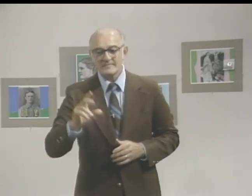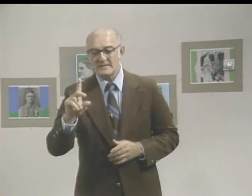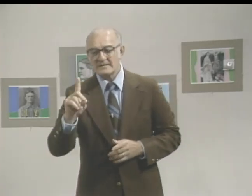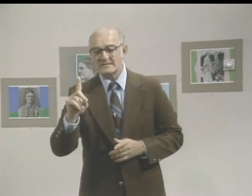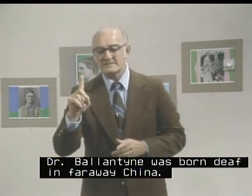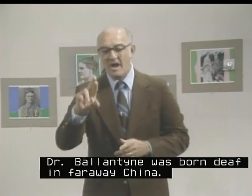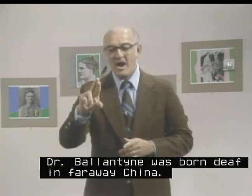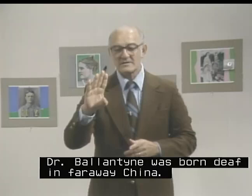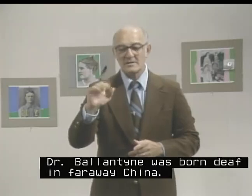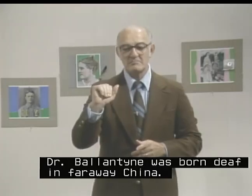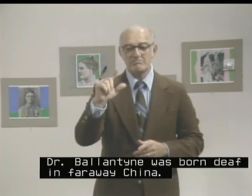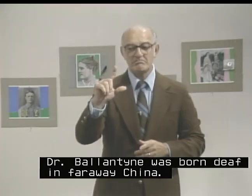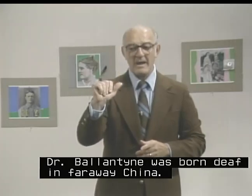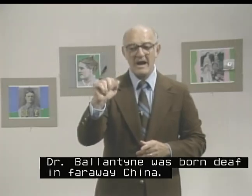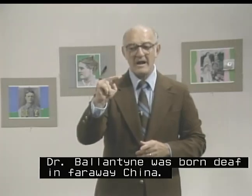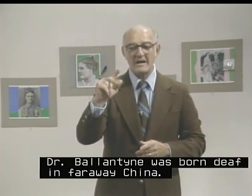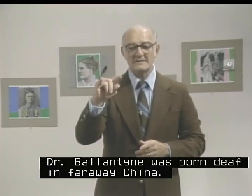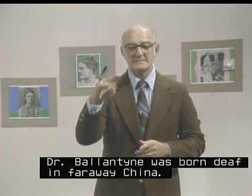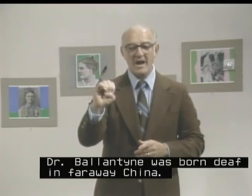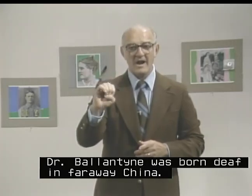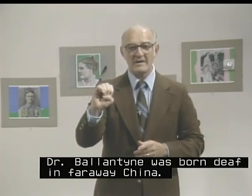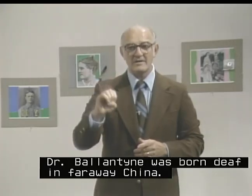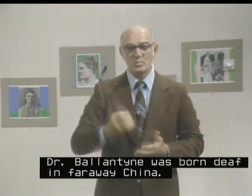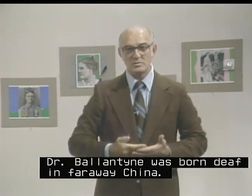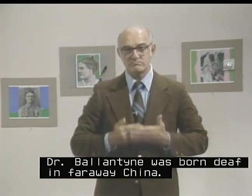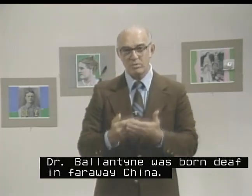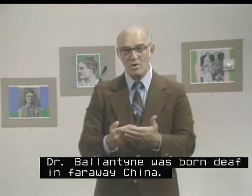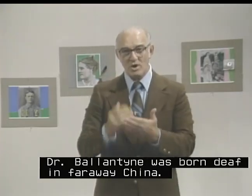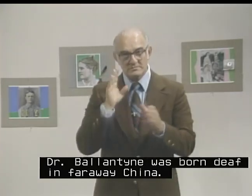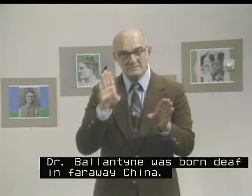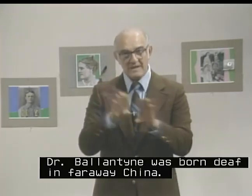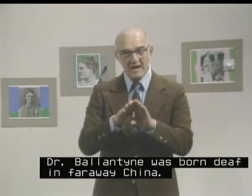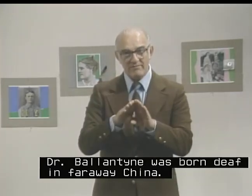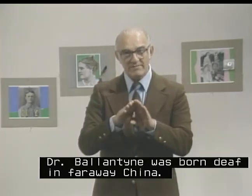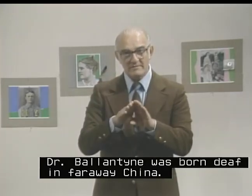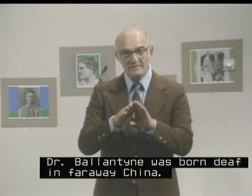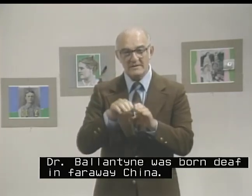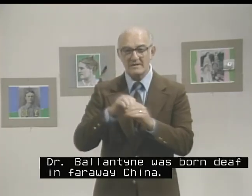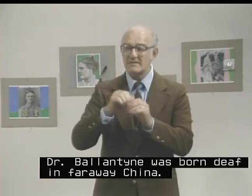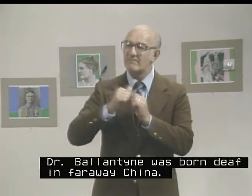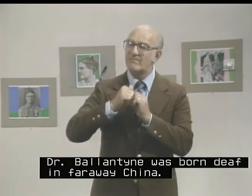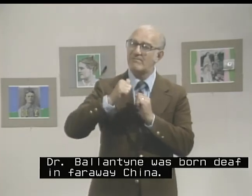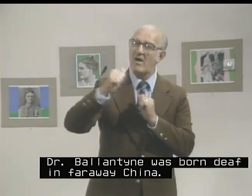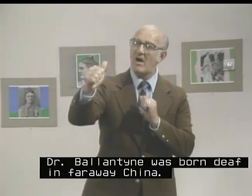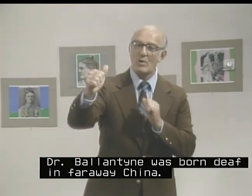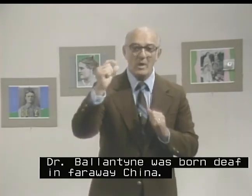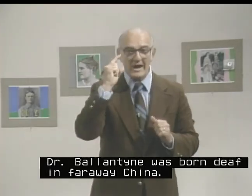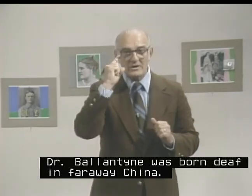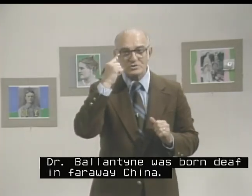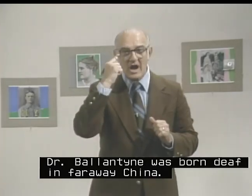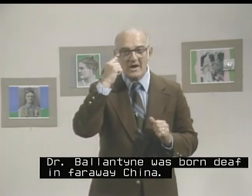Dr. Ballantine was born deaf in far away China.